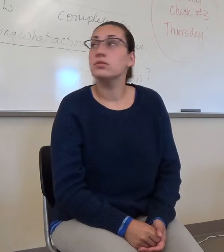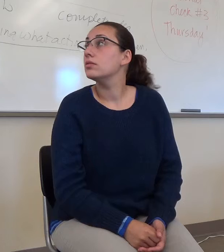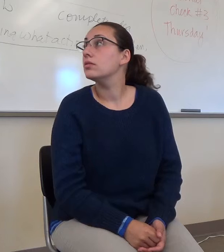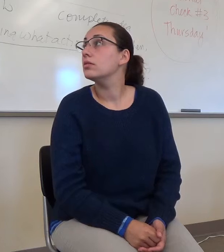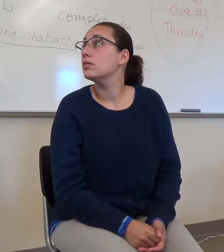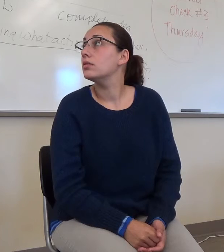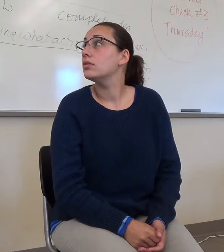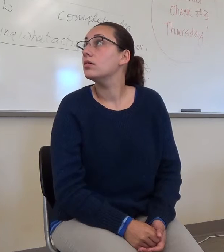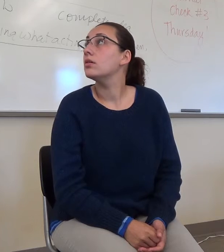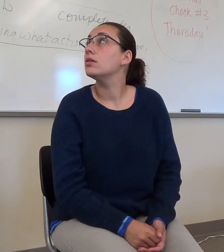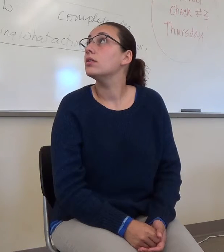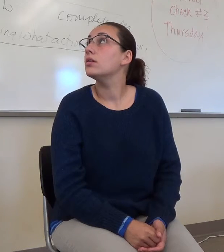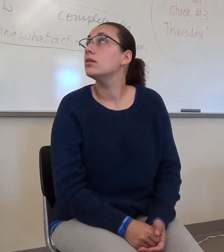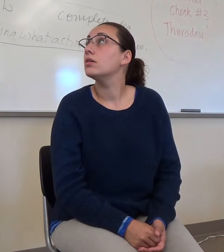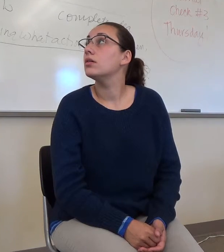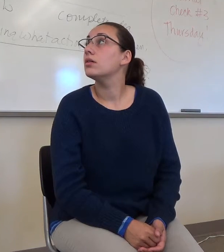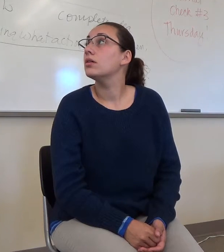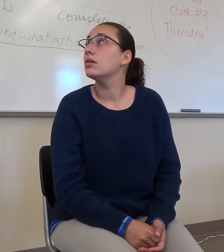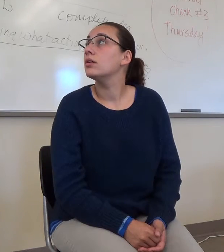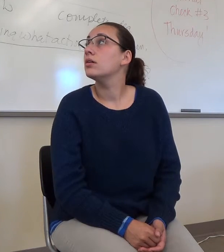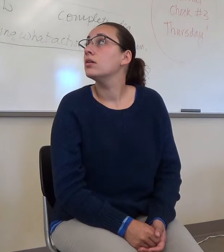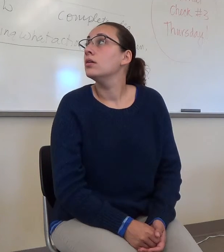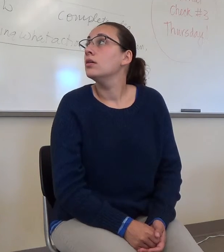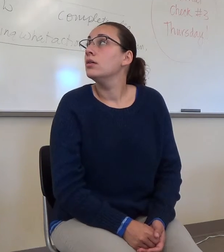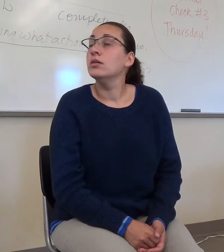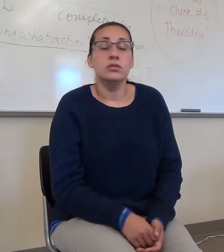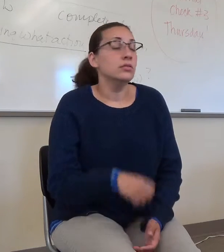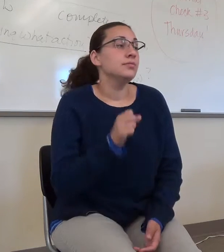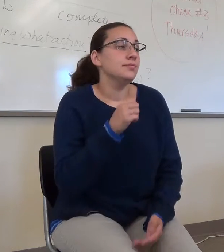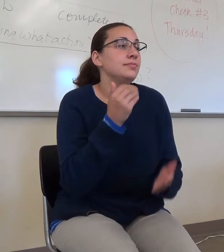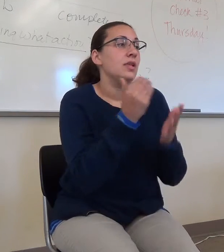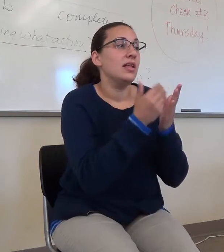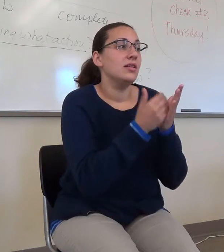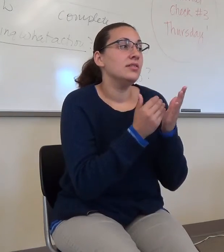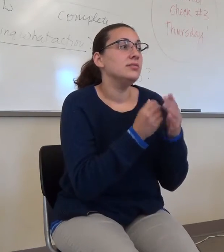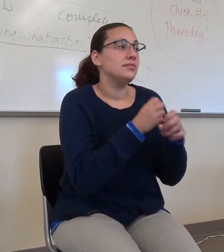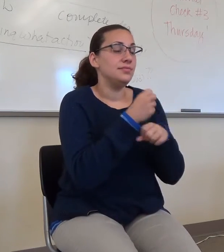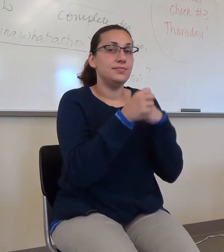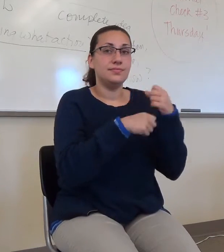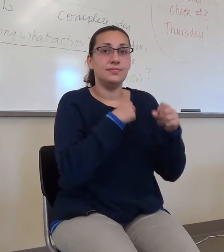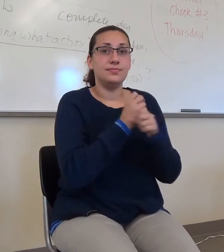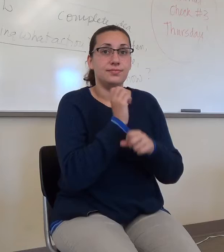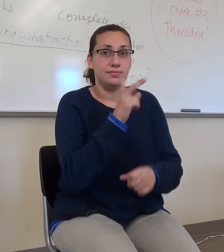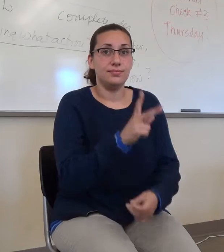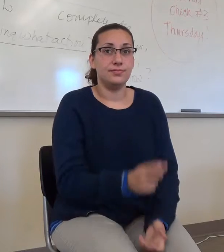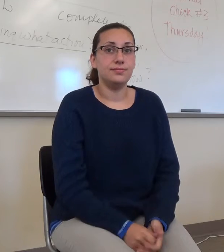This is, yeah, this is a list of years. Okay. Okay. we have